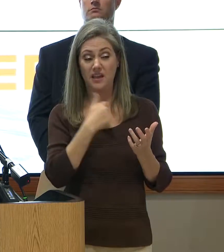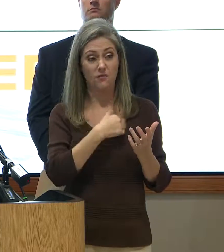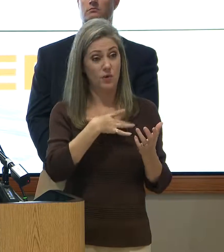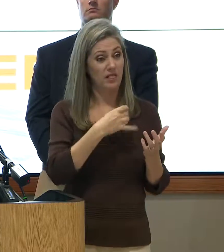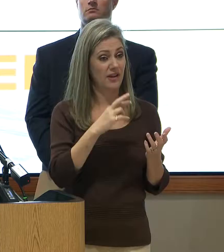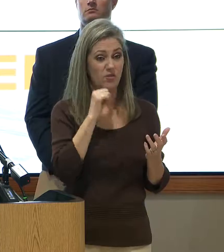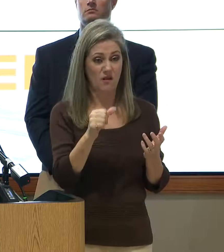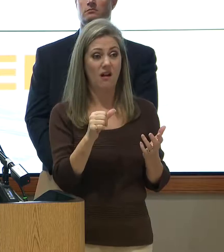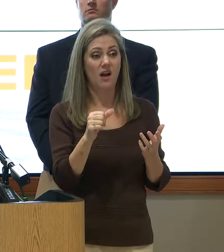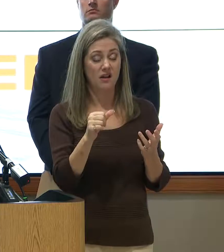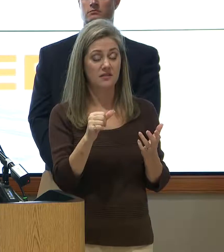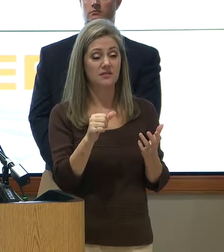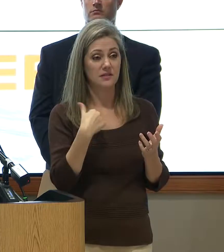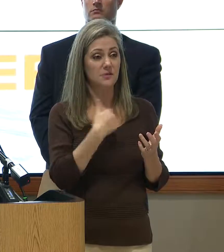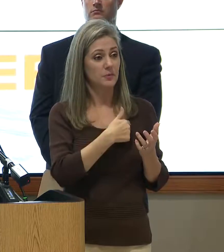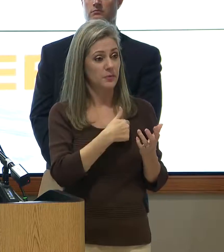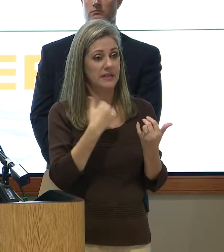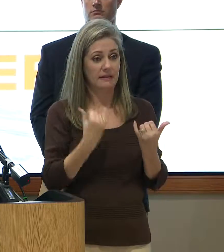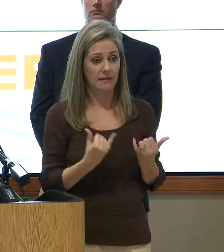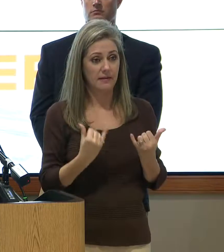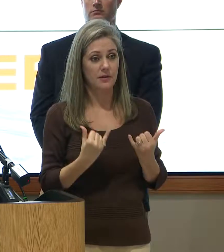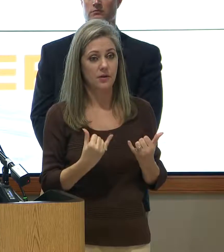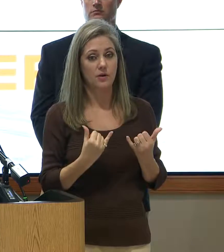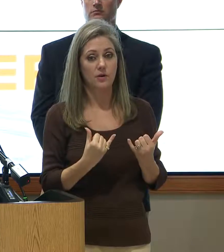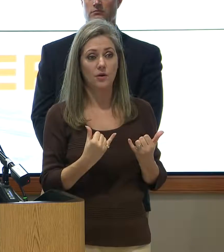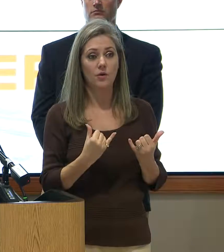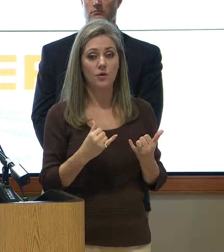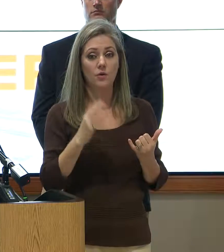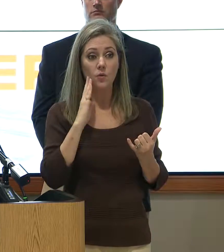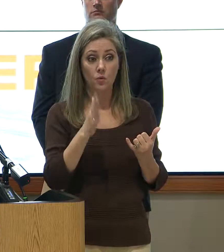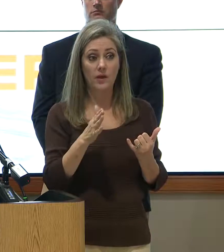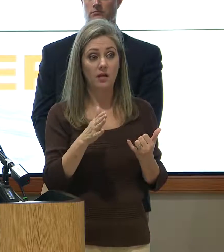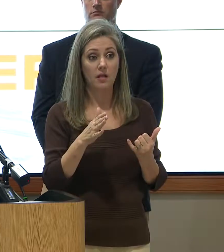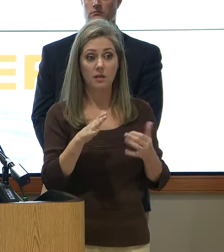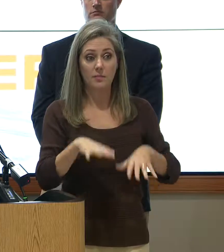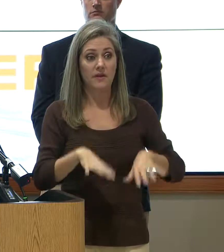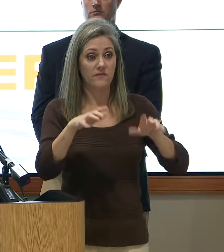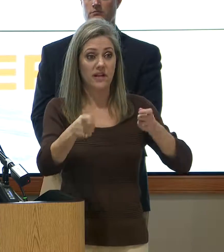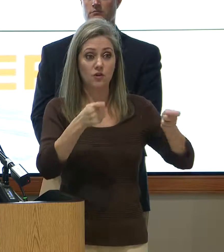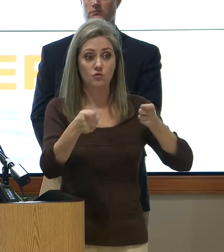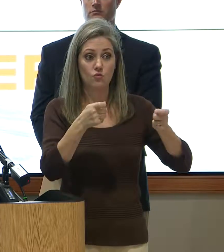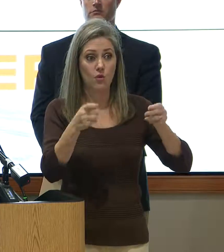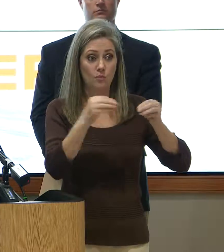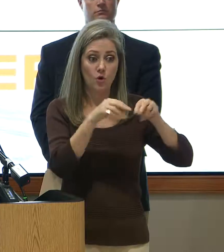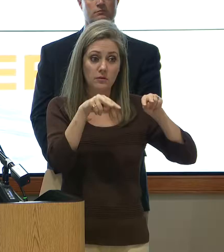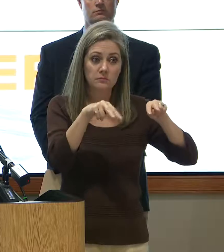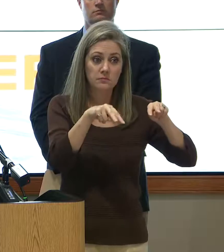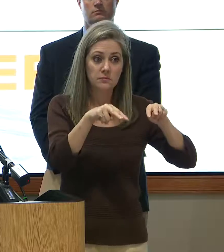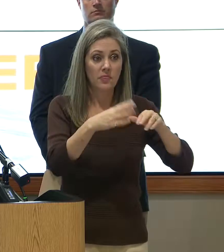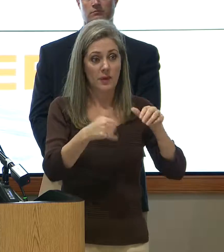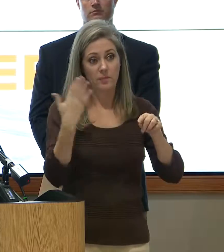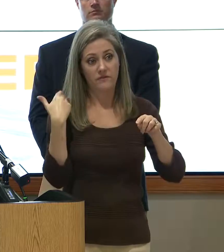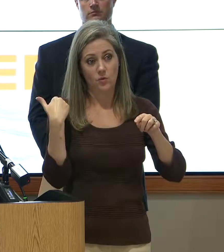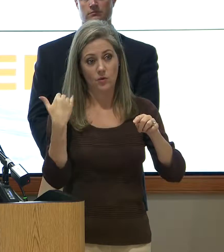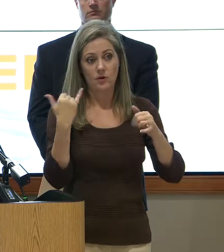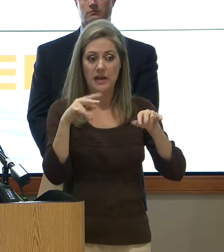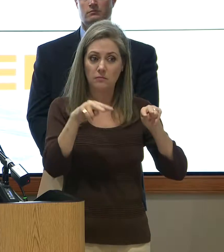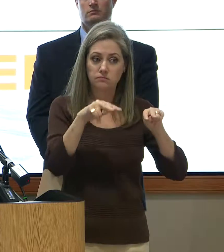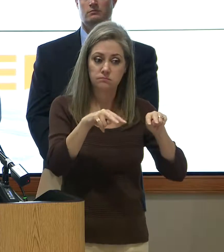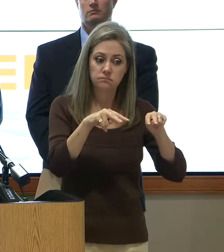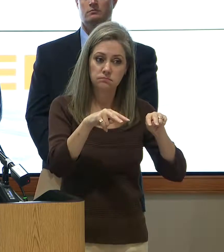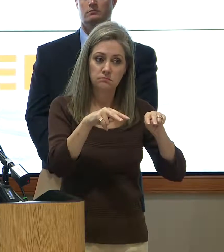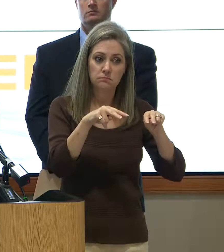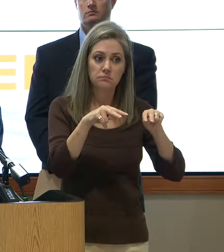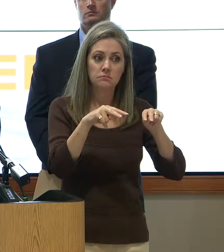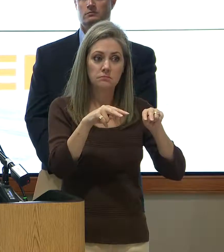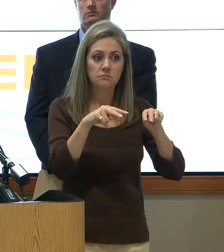like it or not, we're now going to be flood control a lot more than we have been in the past. And we have to.